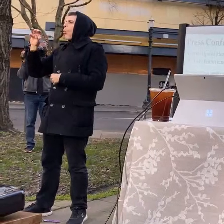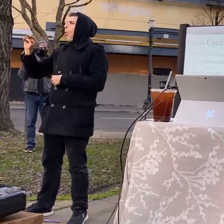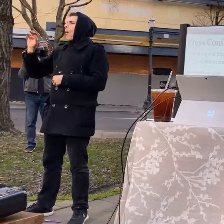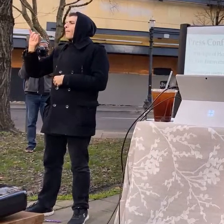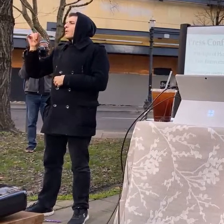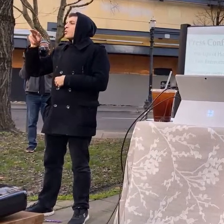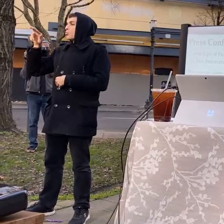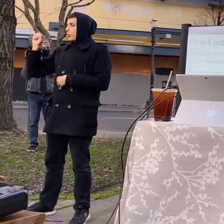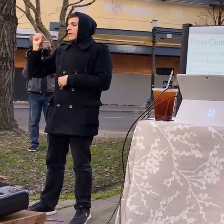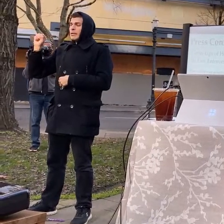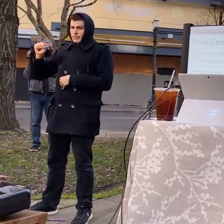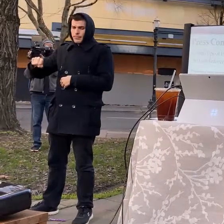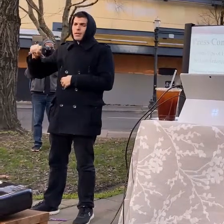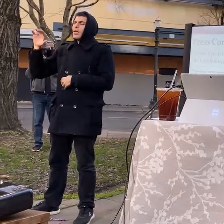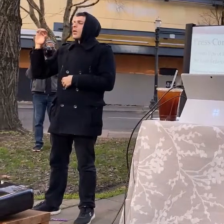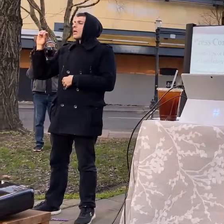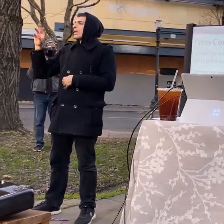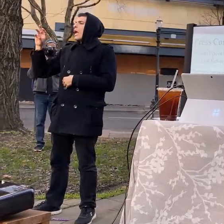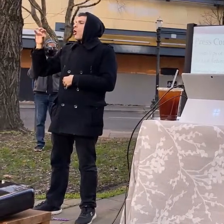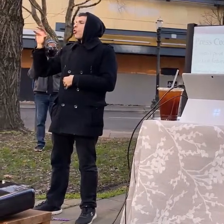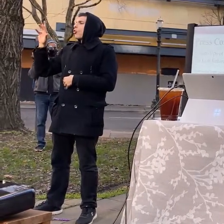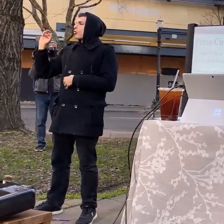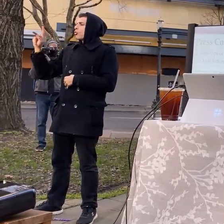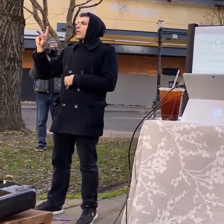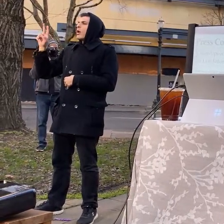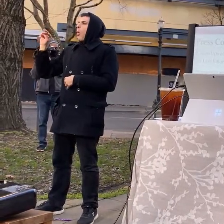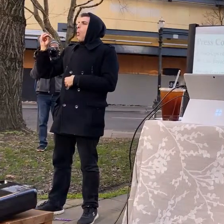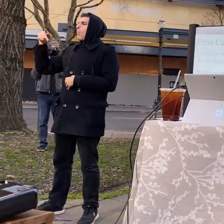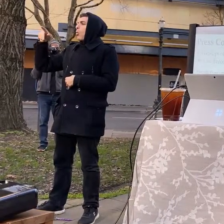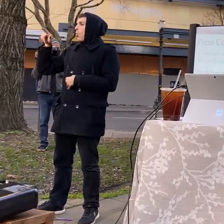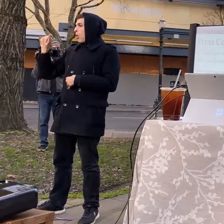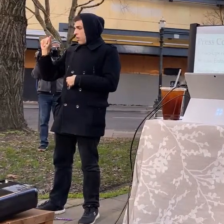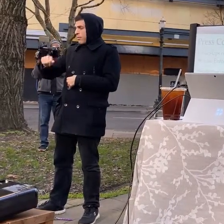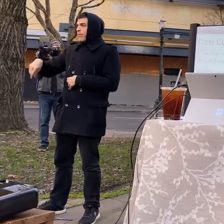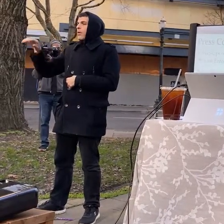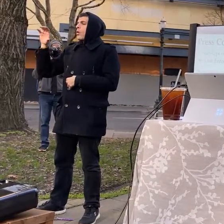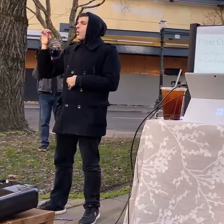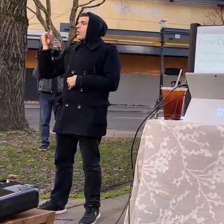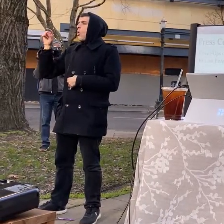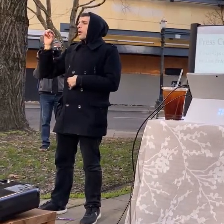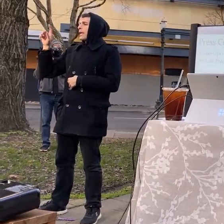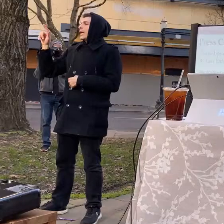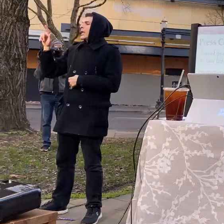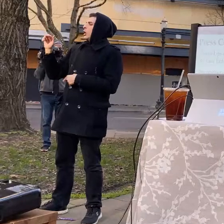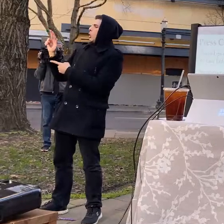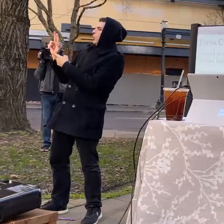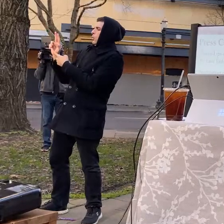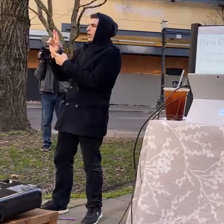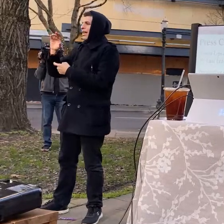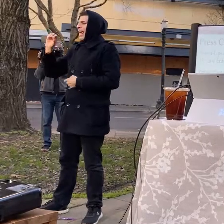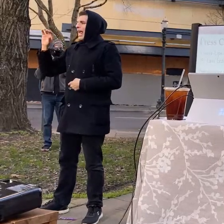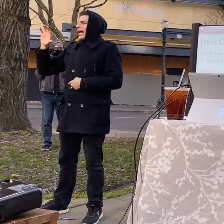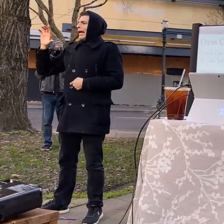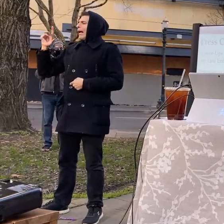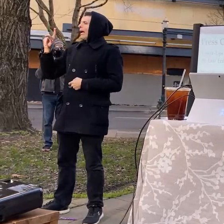so my mother told me a story about the willamette falls and um